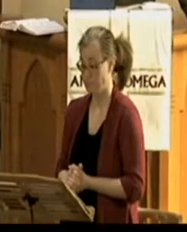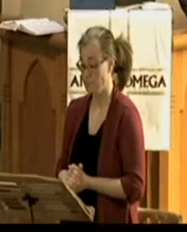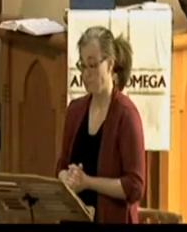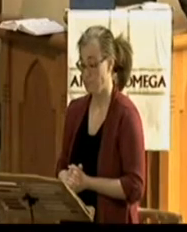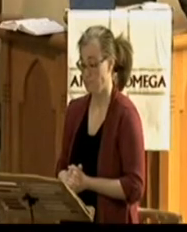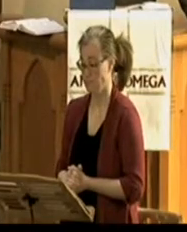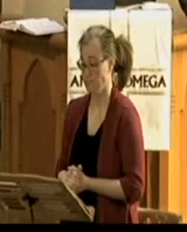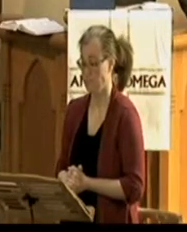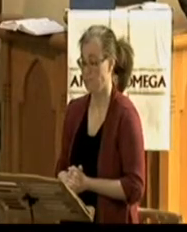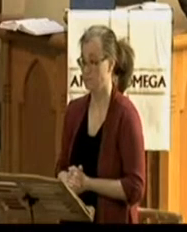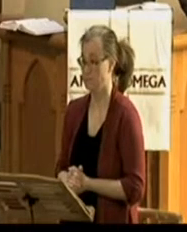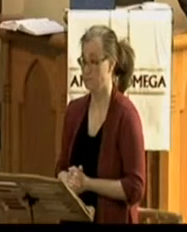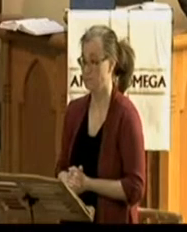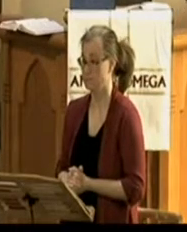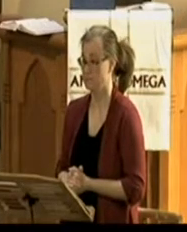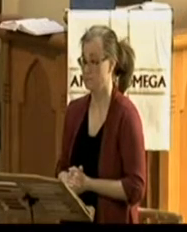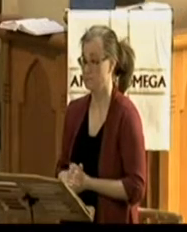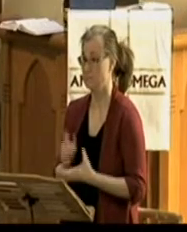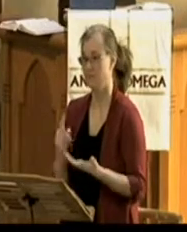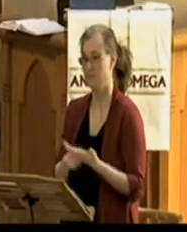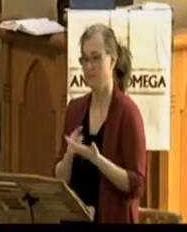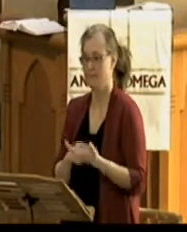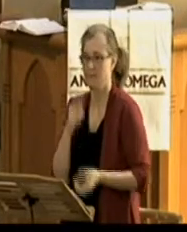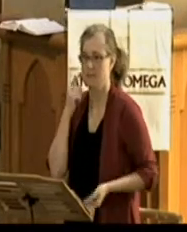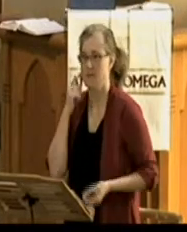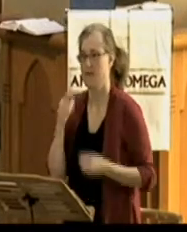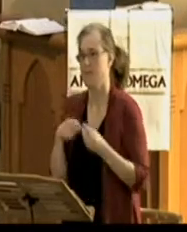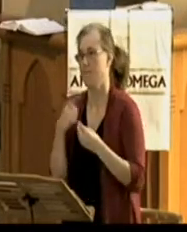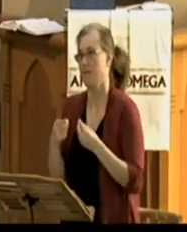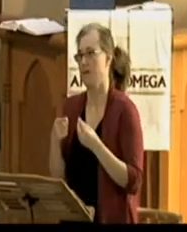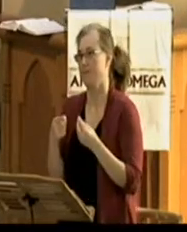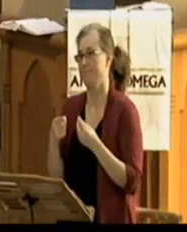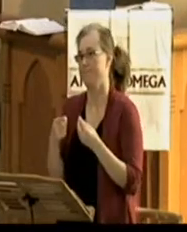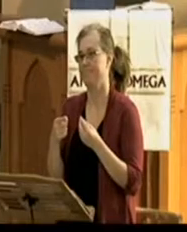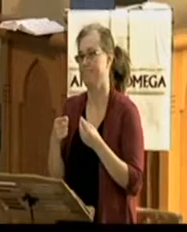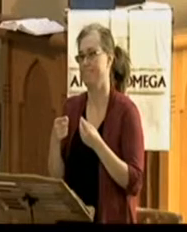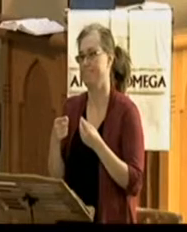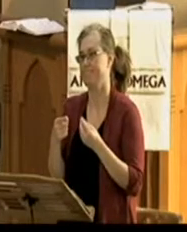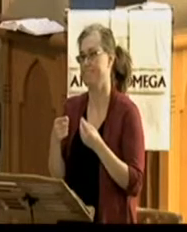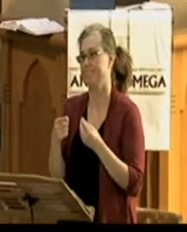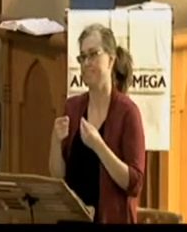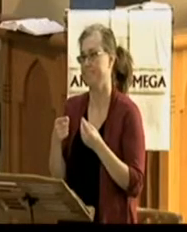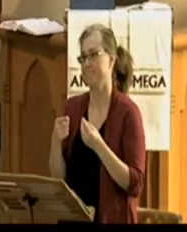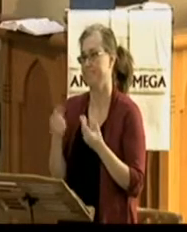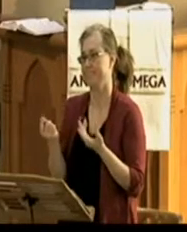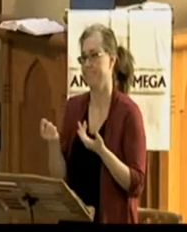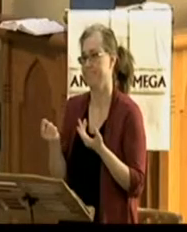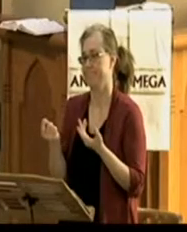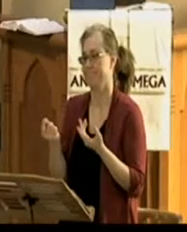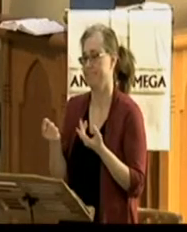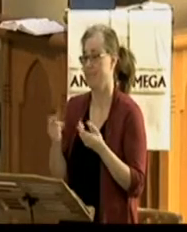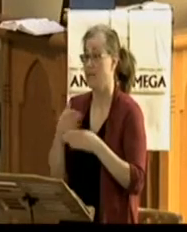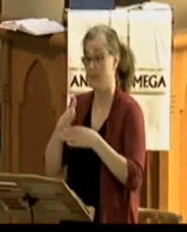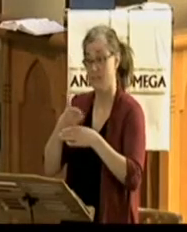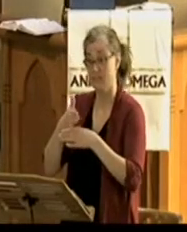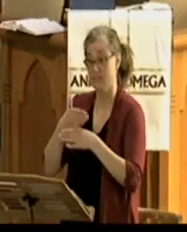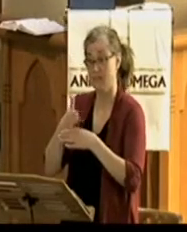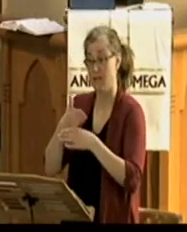ones or friends about Jesus, we also are tempted to think, well, emotionally, if only I can say the right